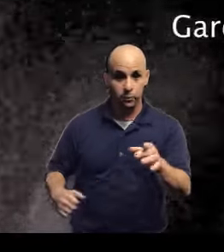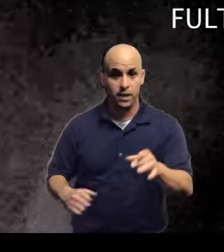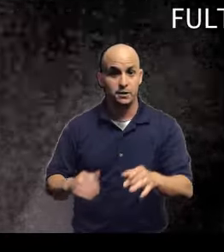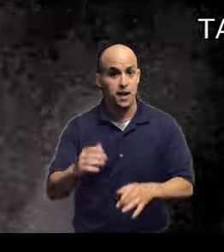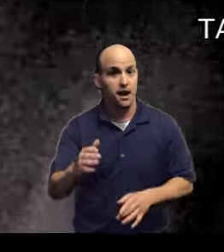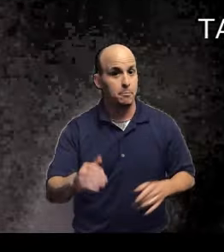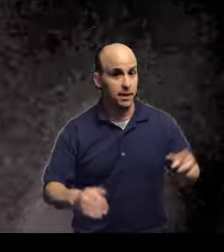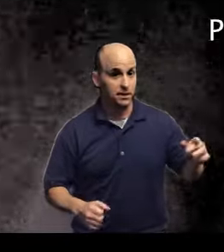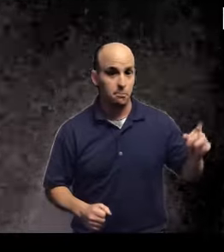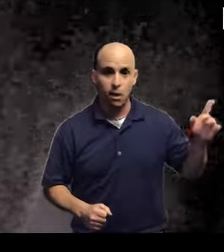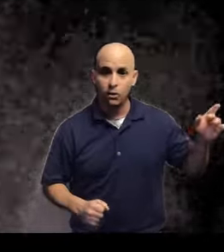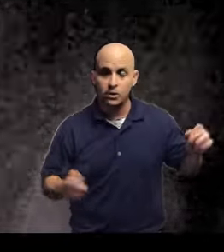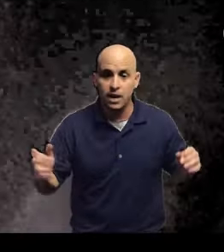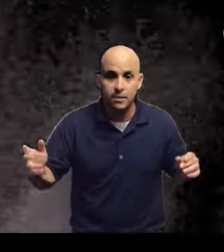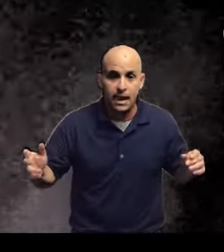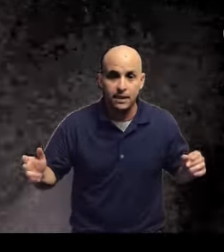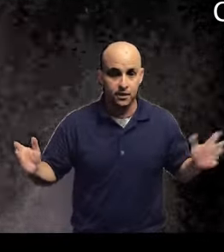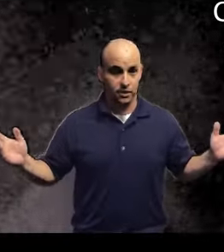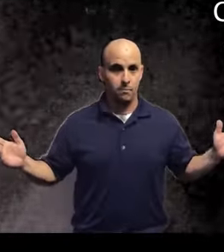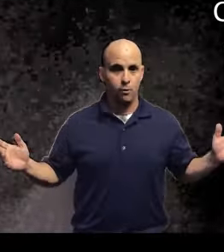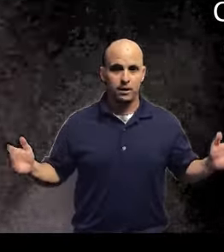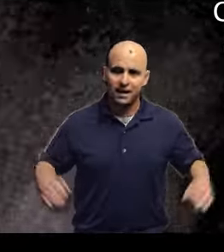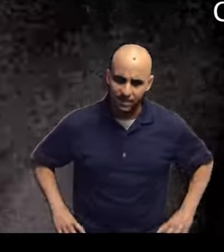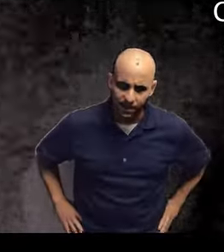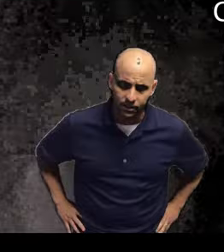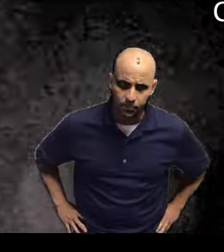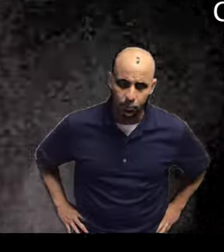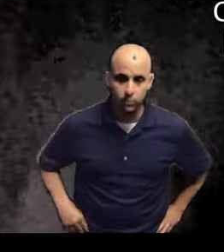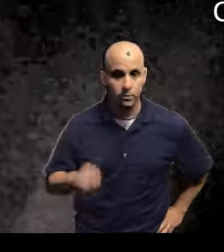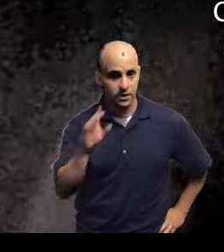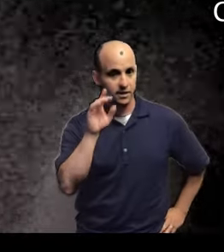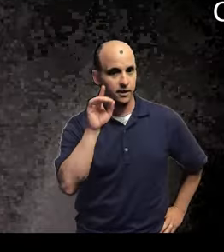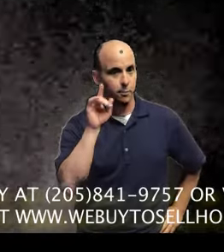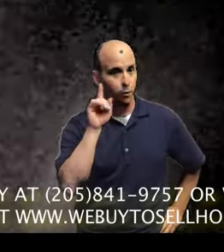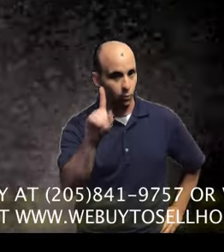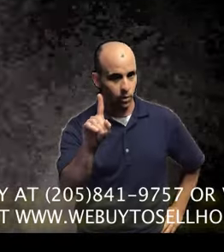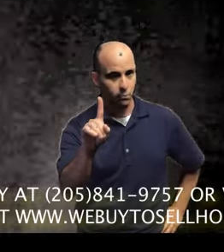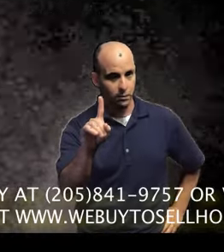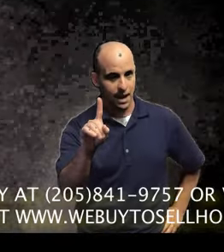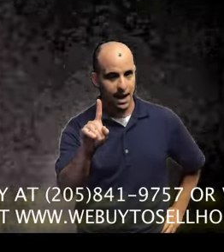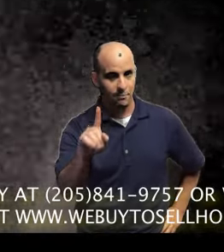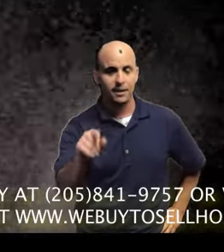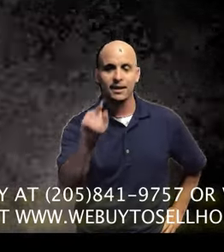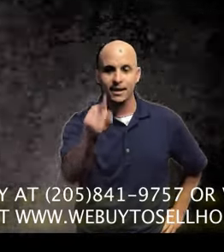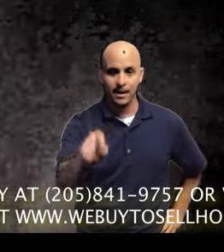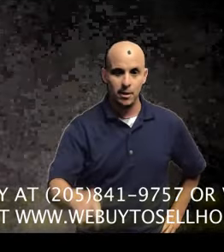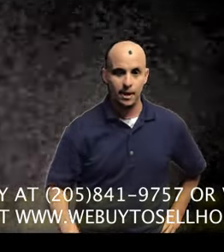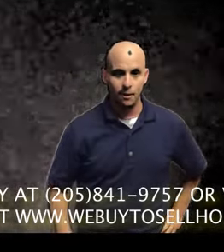Fultondale, Tarrant, Pinson, Mulga, Shelby County, Centerpoint. Did I say Centerpoint? I'm going to say Centerpoint one more time. Give me a call.